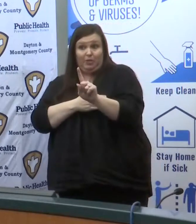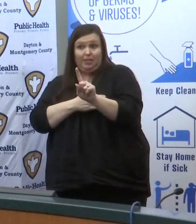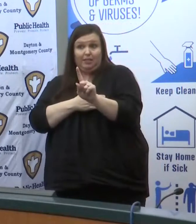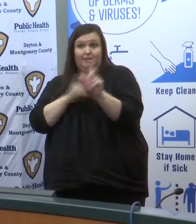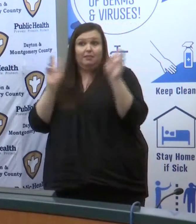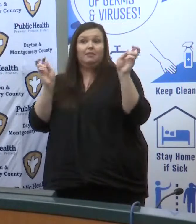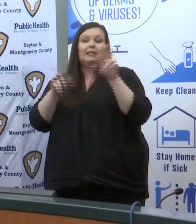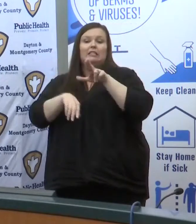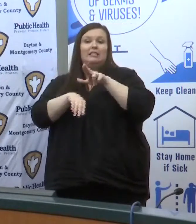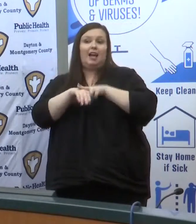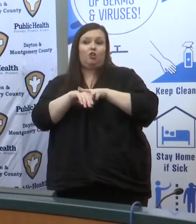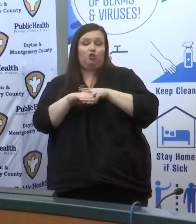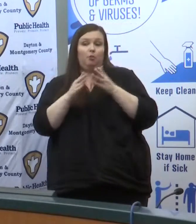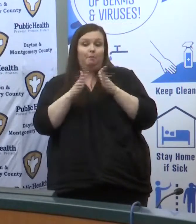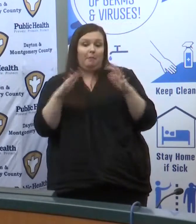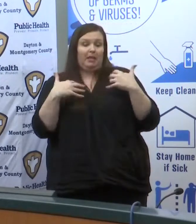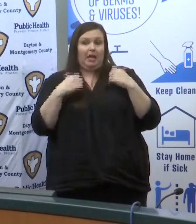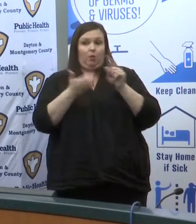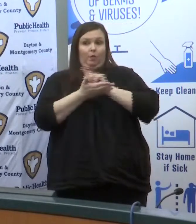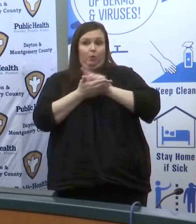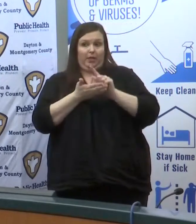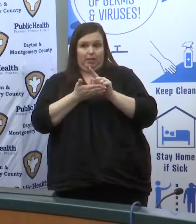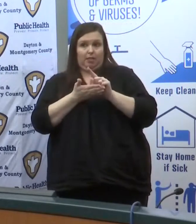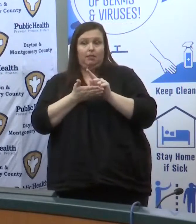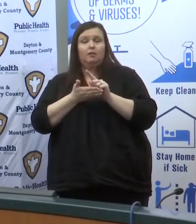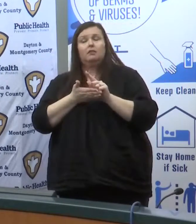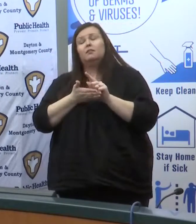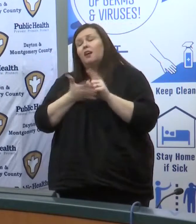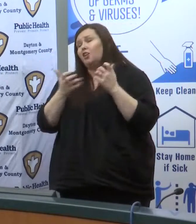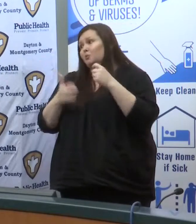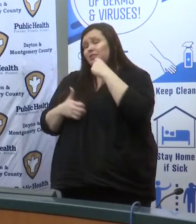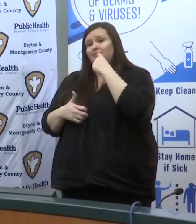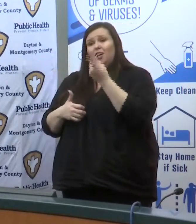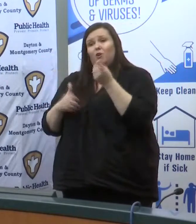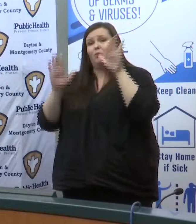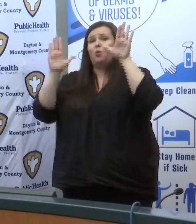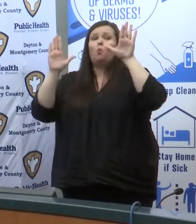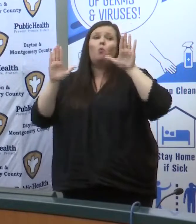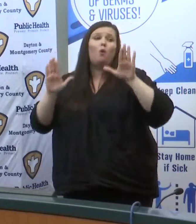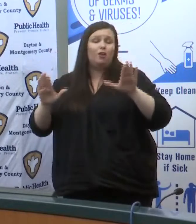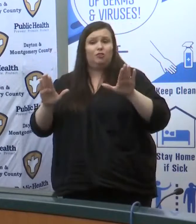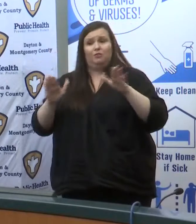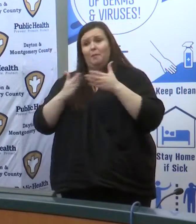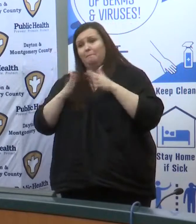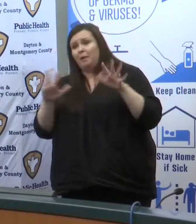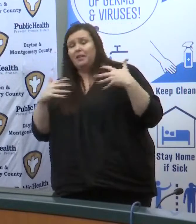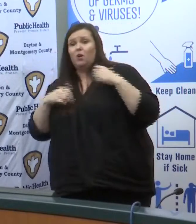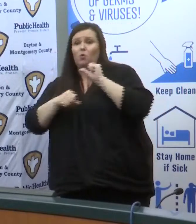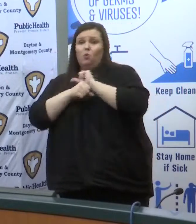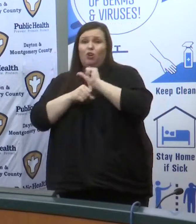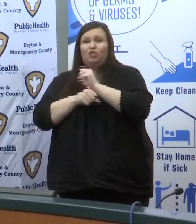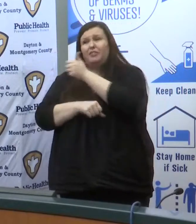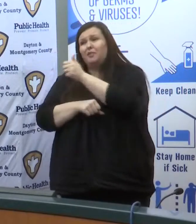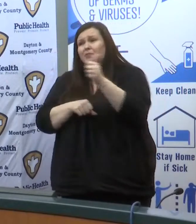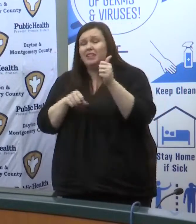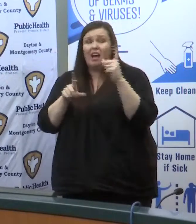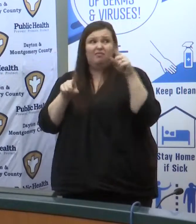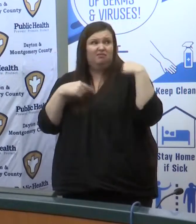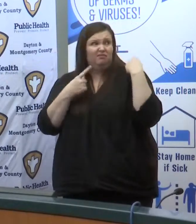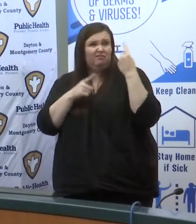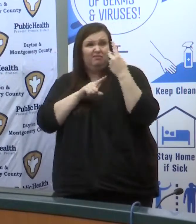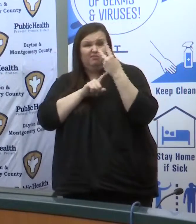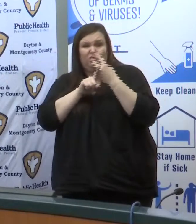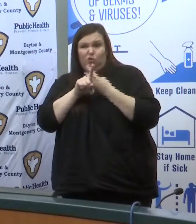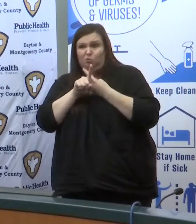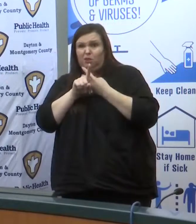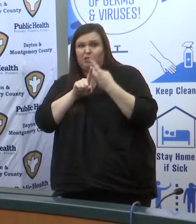and I want to tell you about the wonderful public health workers who have been working so hard for the last two and a half